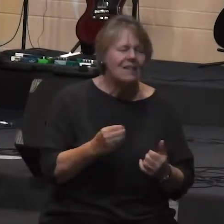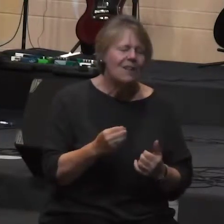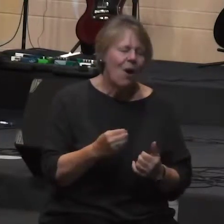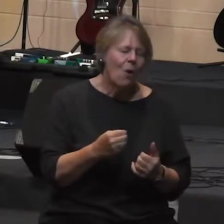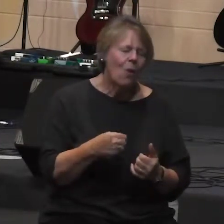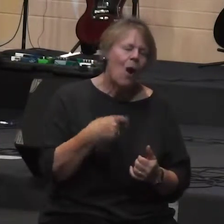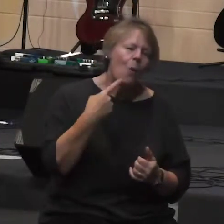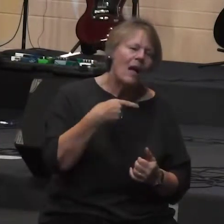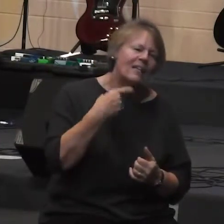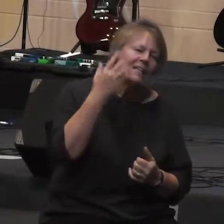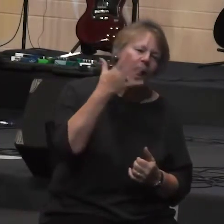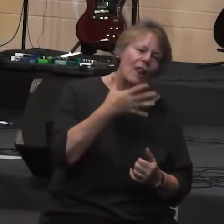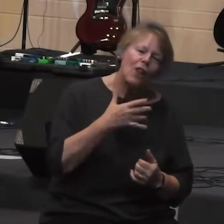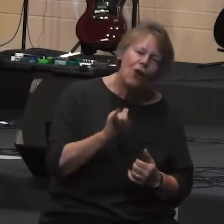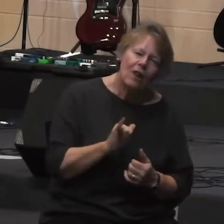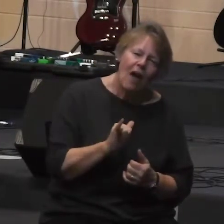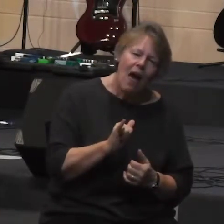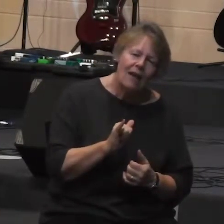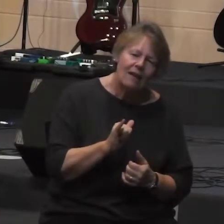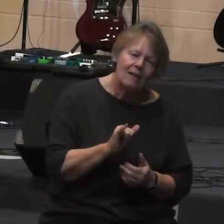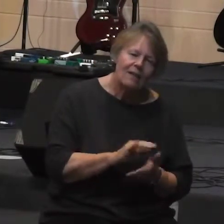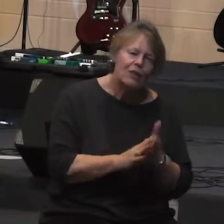to be satisfied